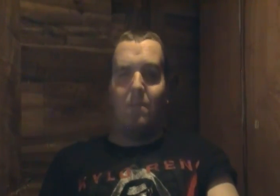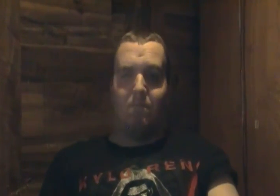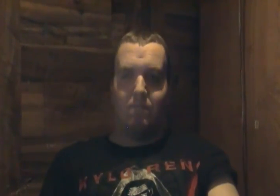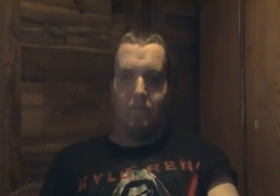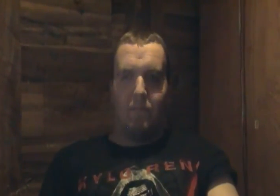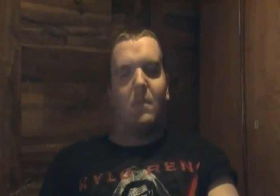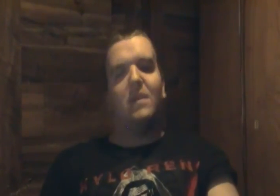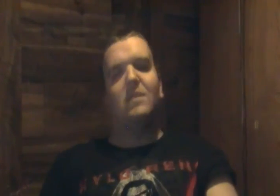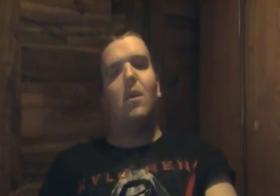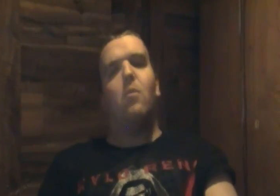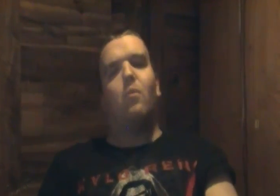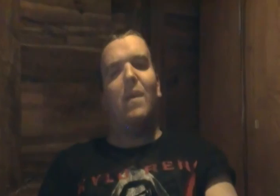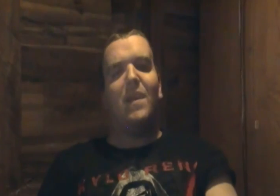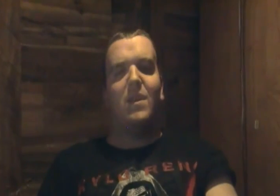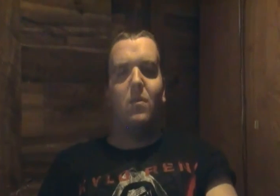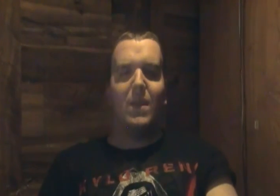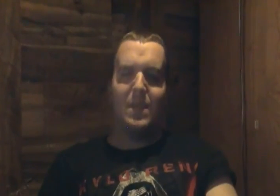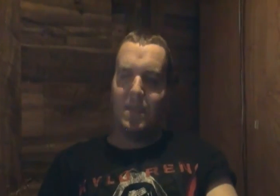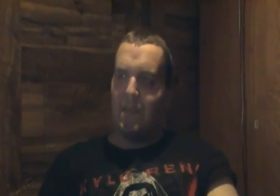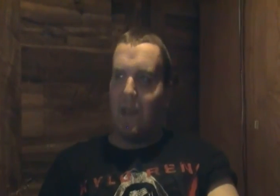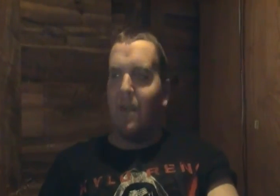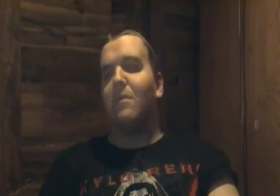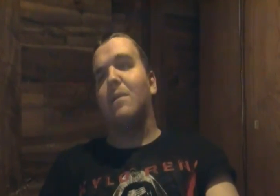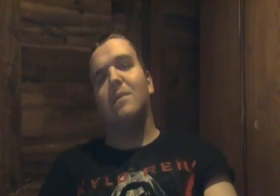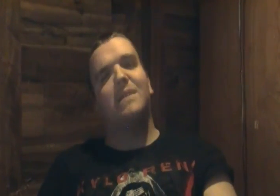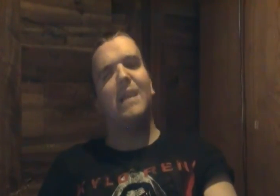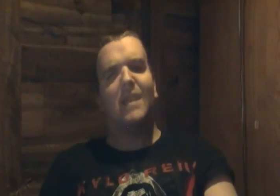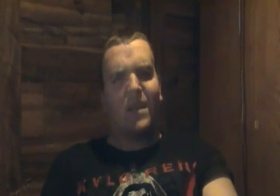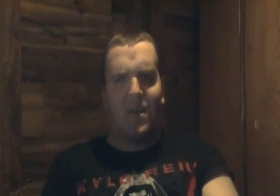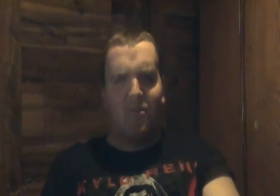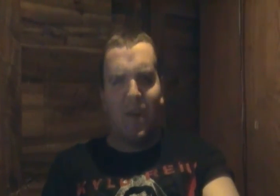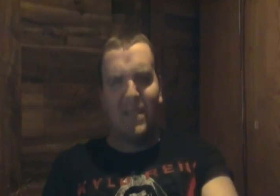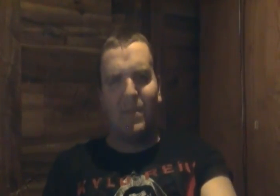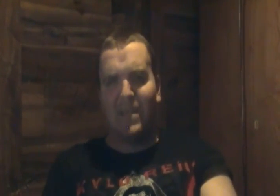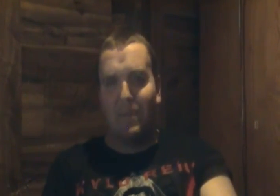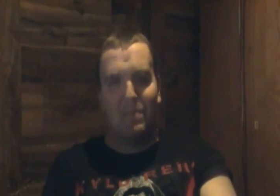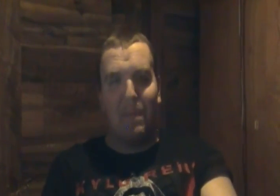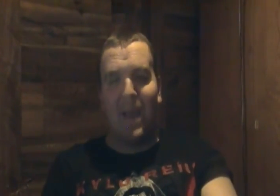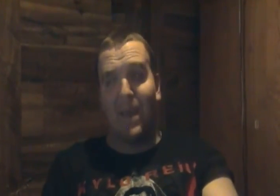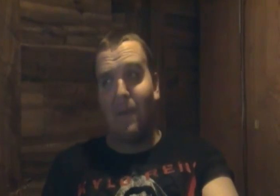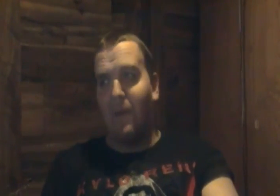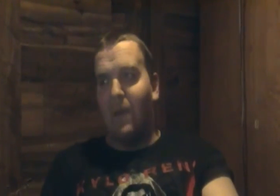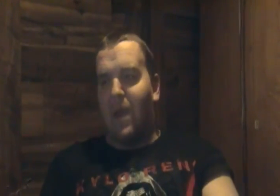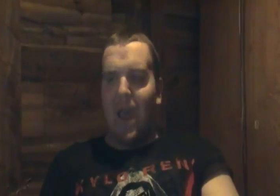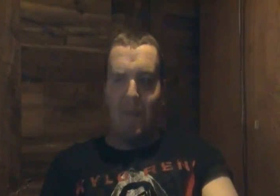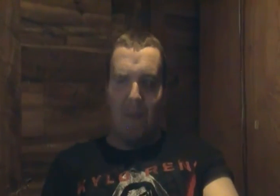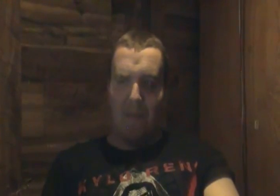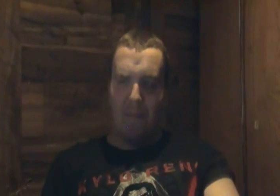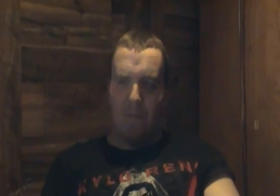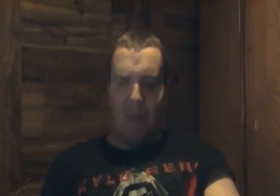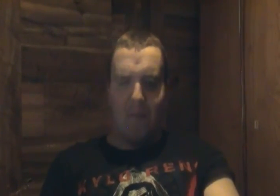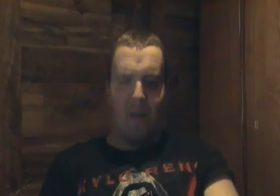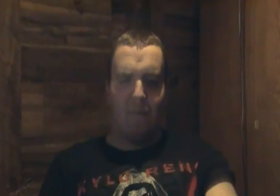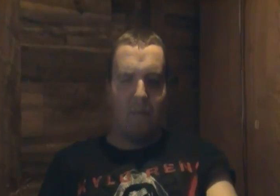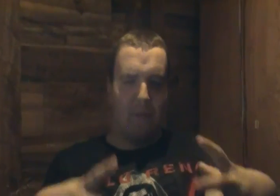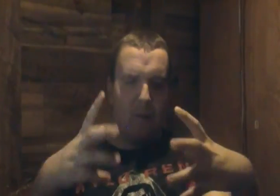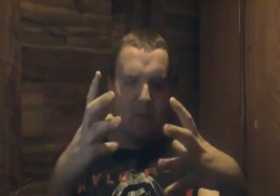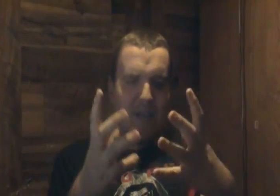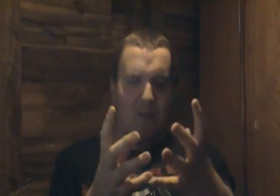so what they do is say he's like are you crazy when I supposed to be back here and then they're they're all standing